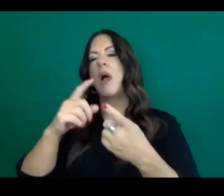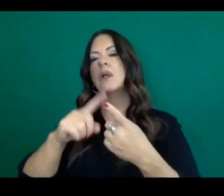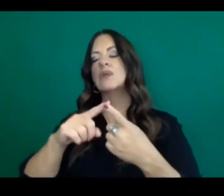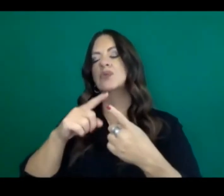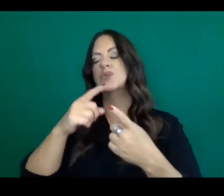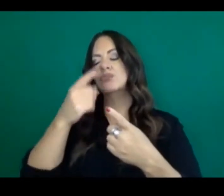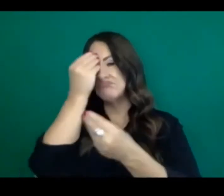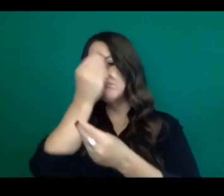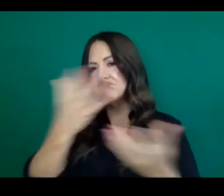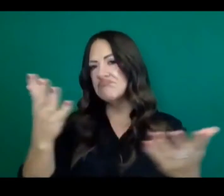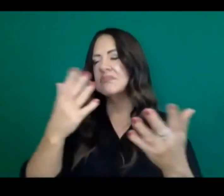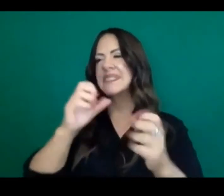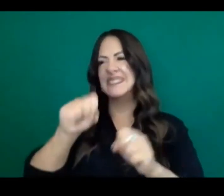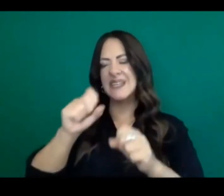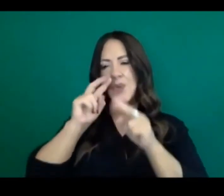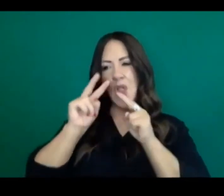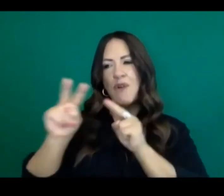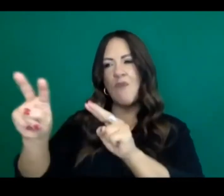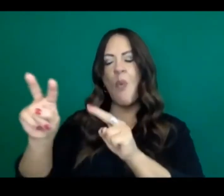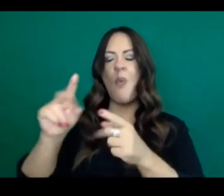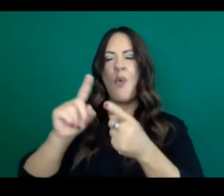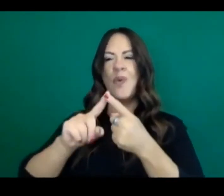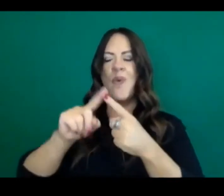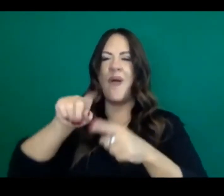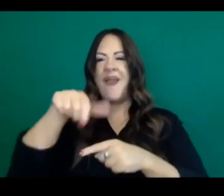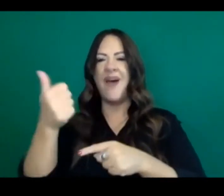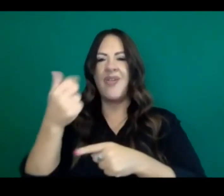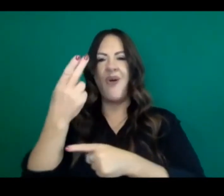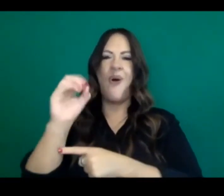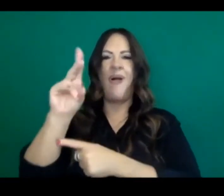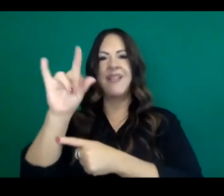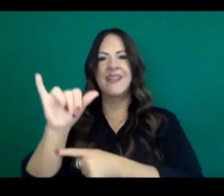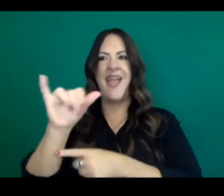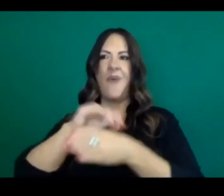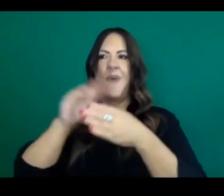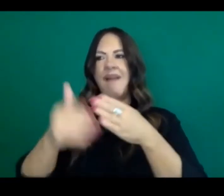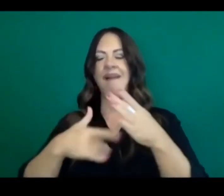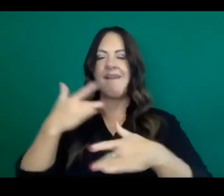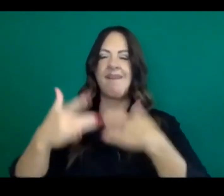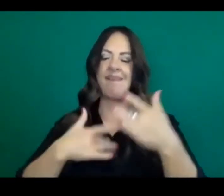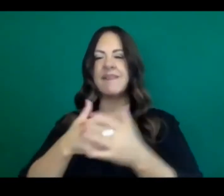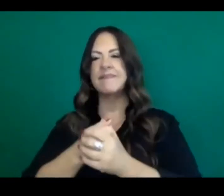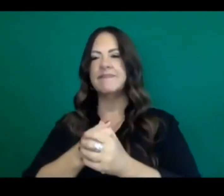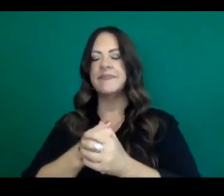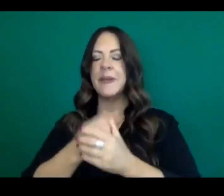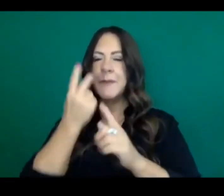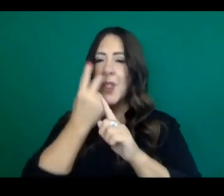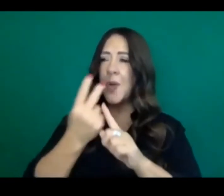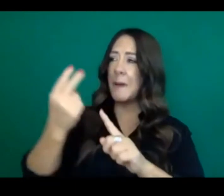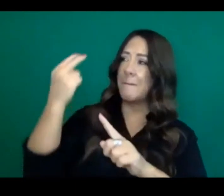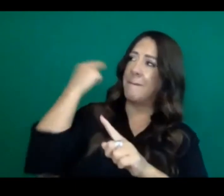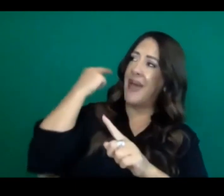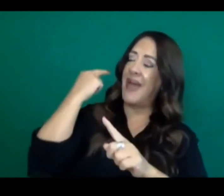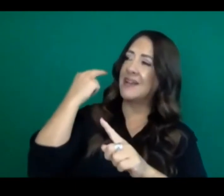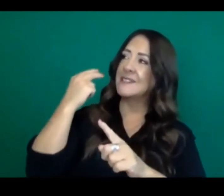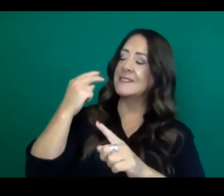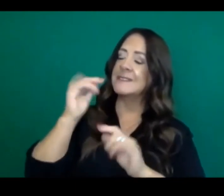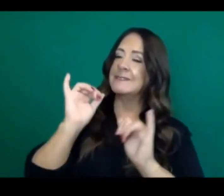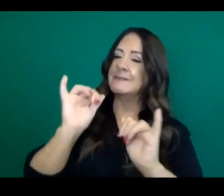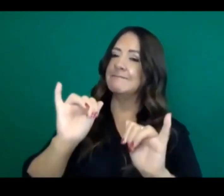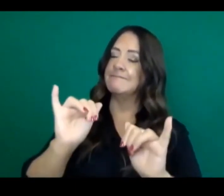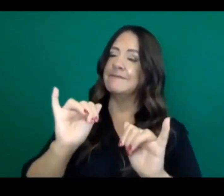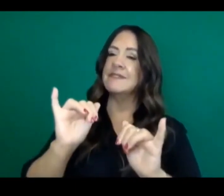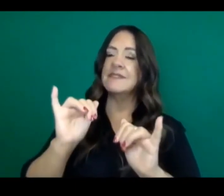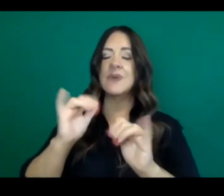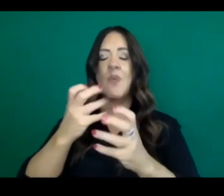weekend and we look back at the summer and we see some of the critical moments that we had as a state to really maintain